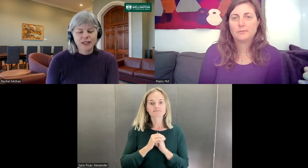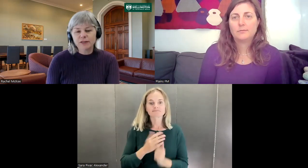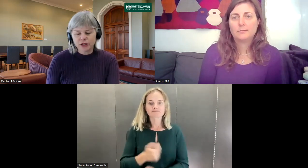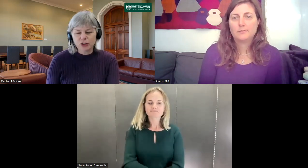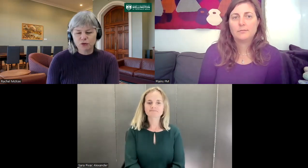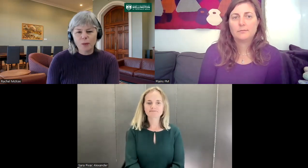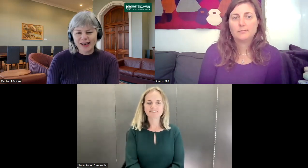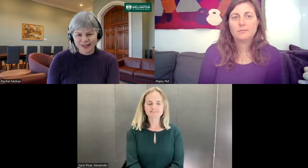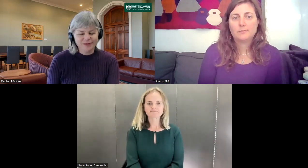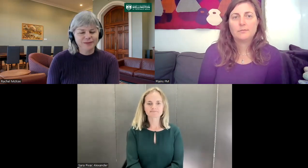a different sort of format.